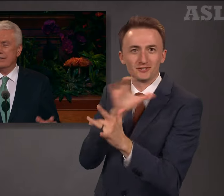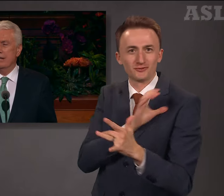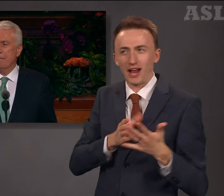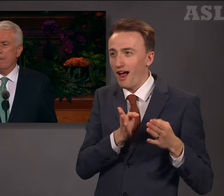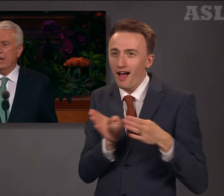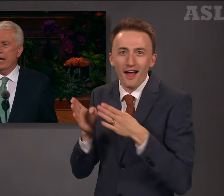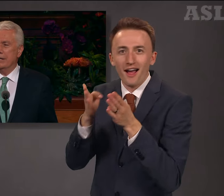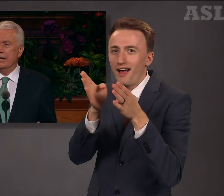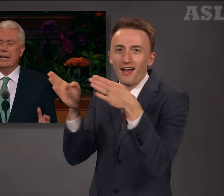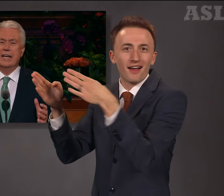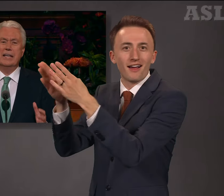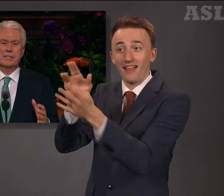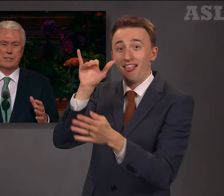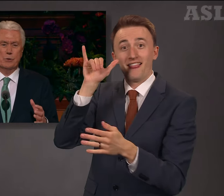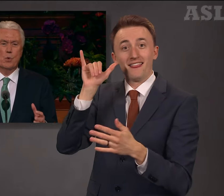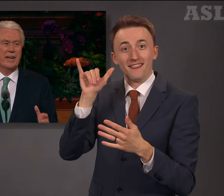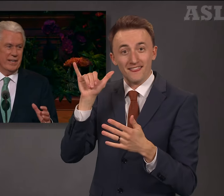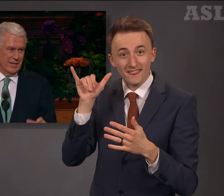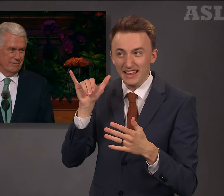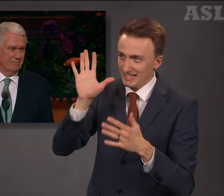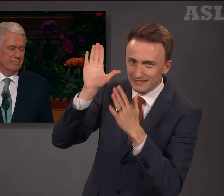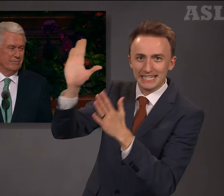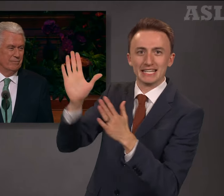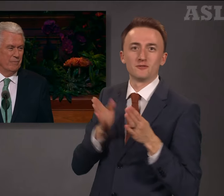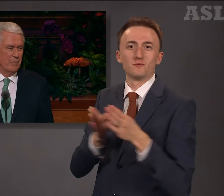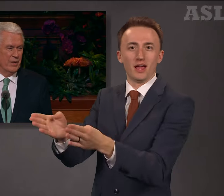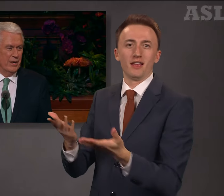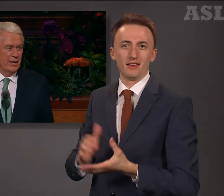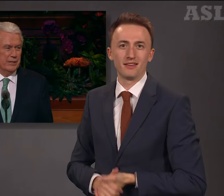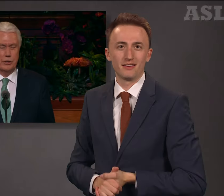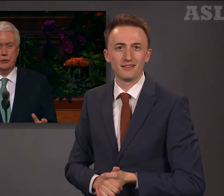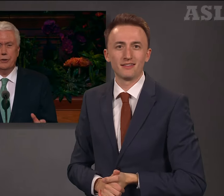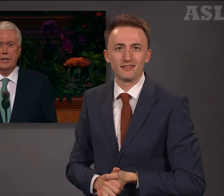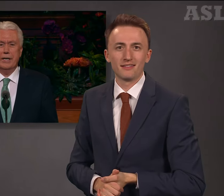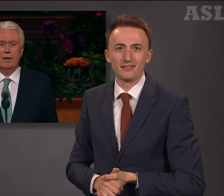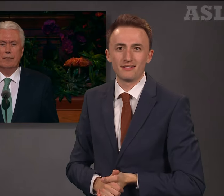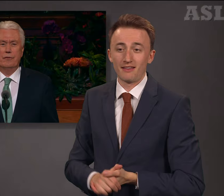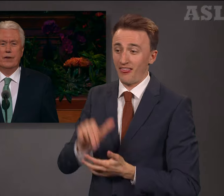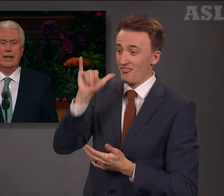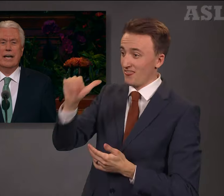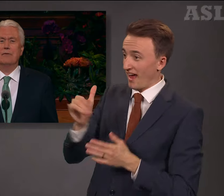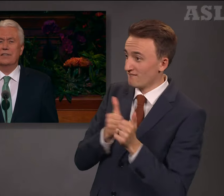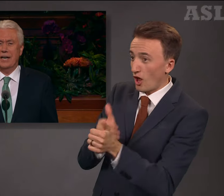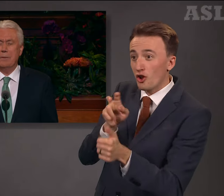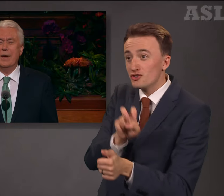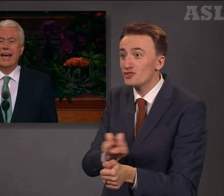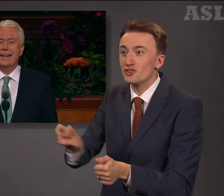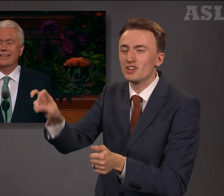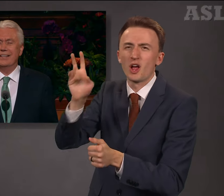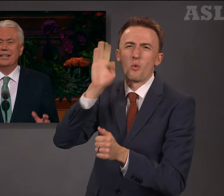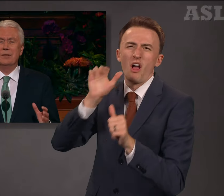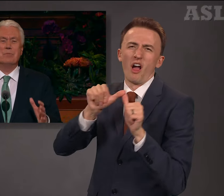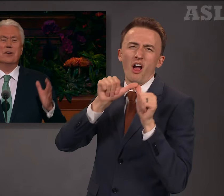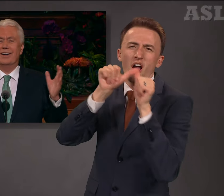and His way. It is a journey of a lifetime and beyond.